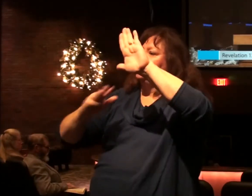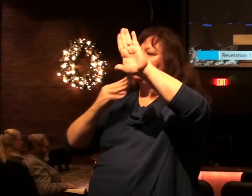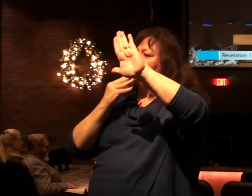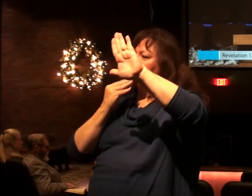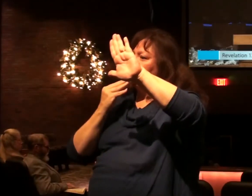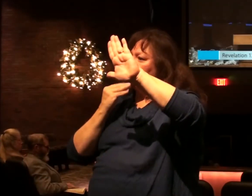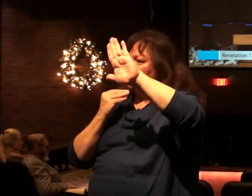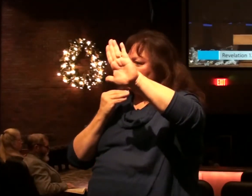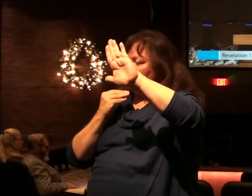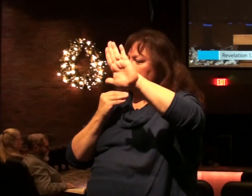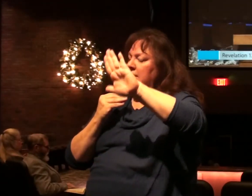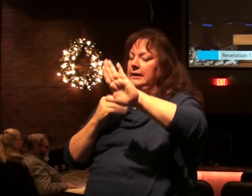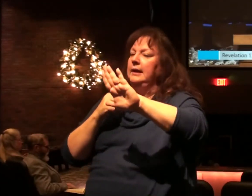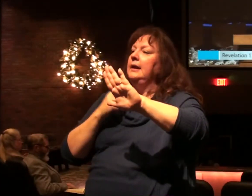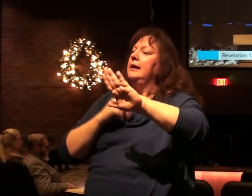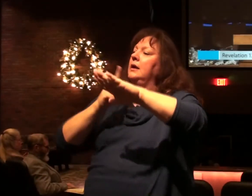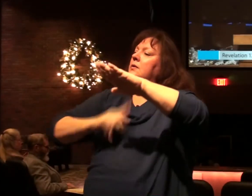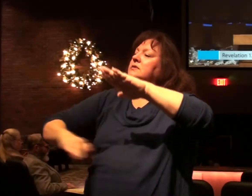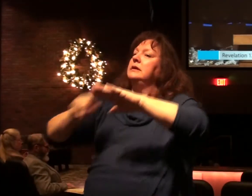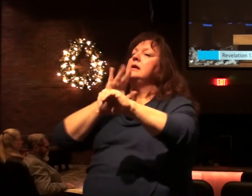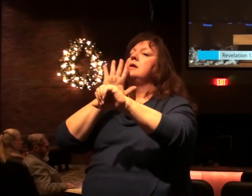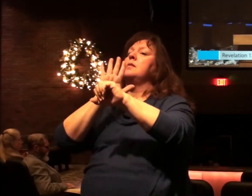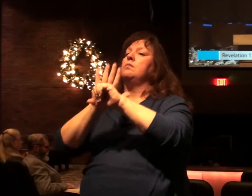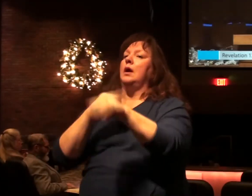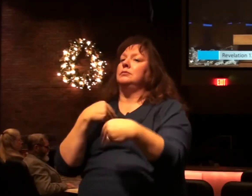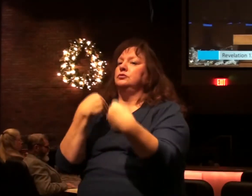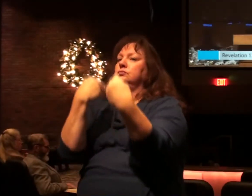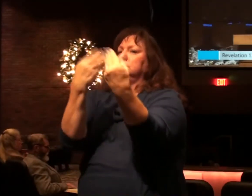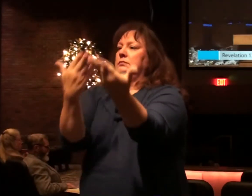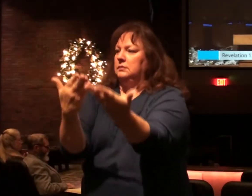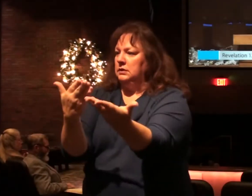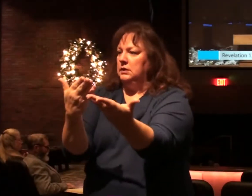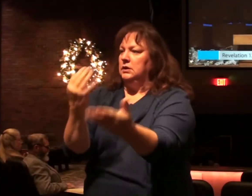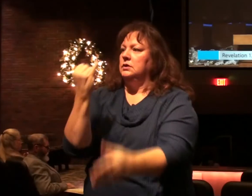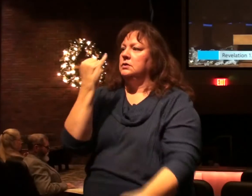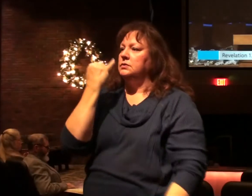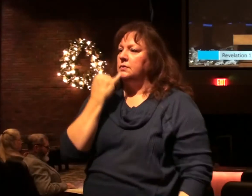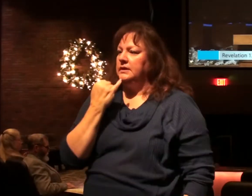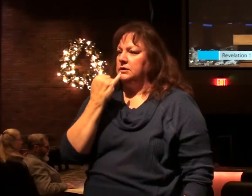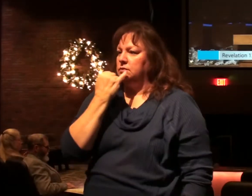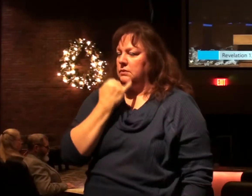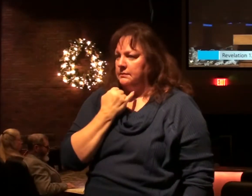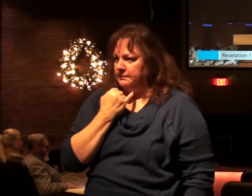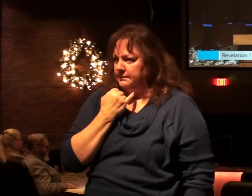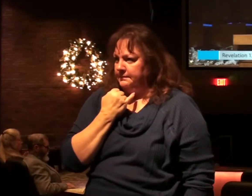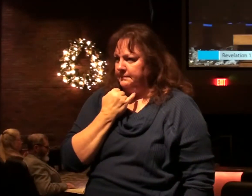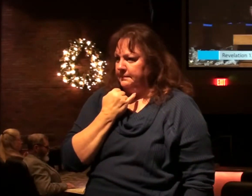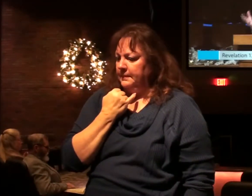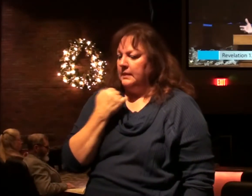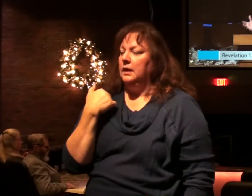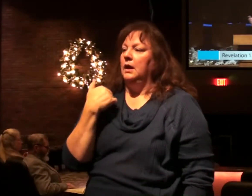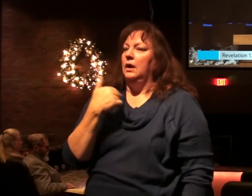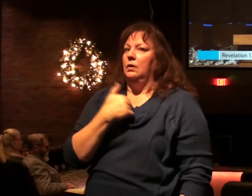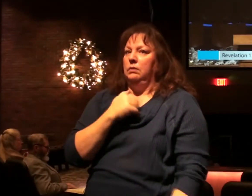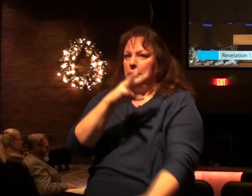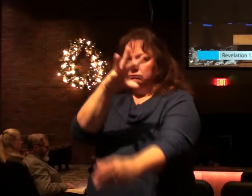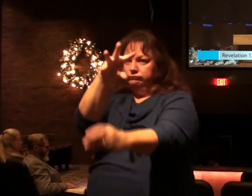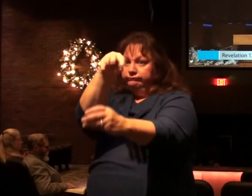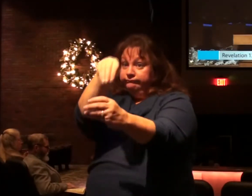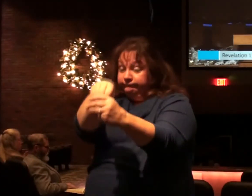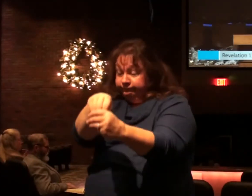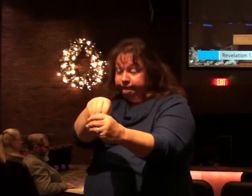nature. It was a kingdom promised to Israel. We will be part of it.